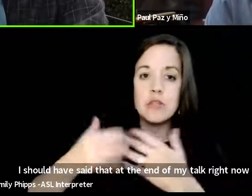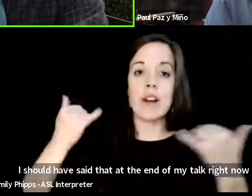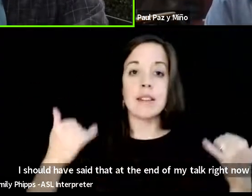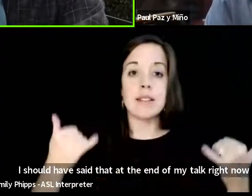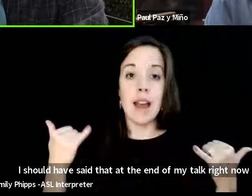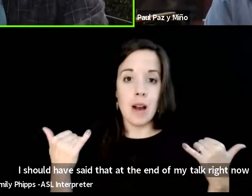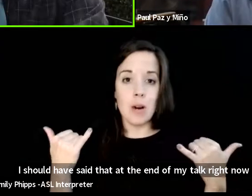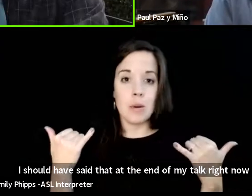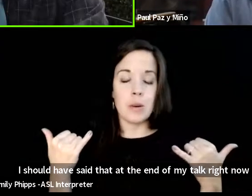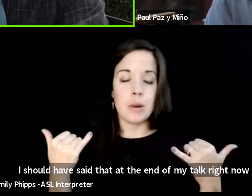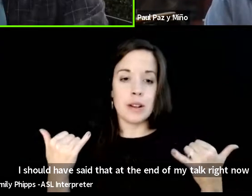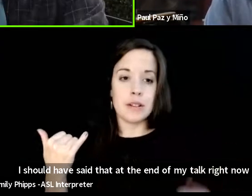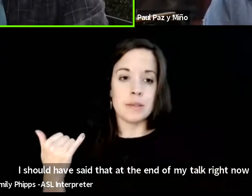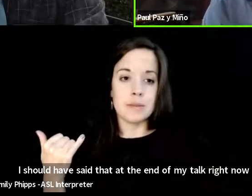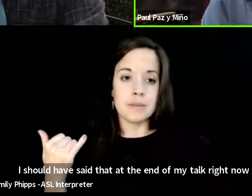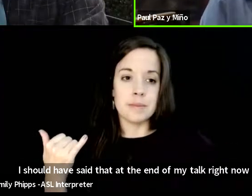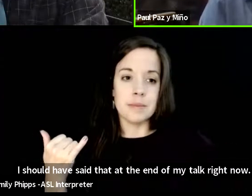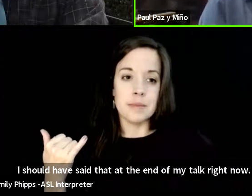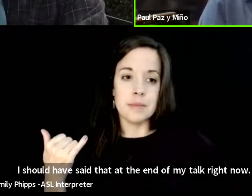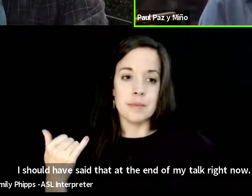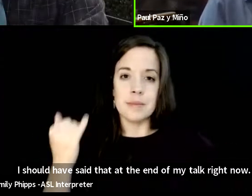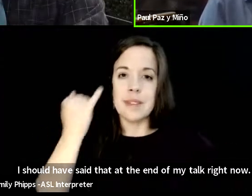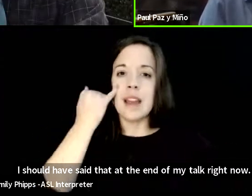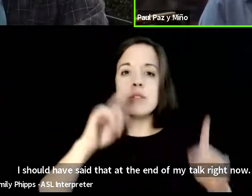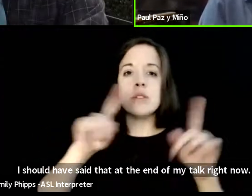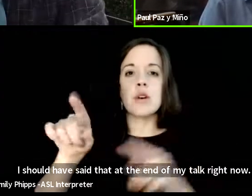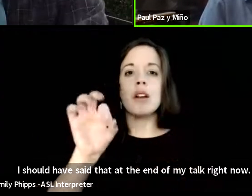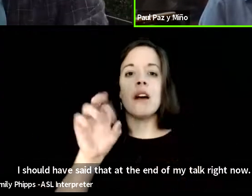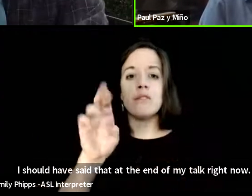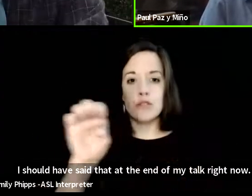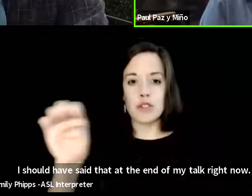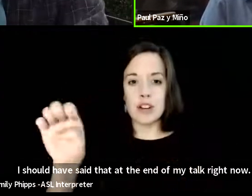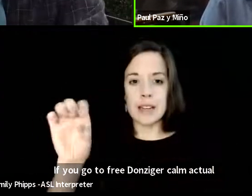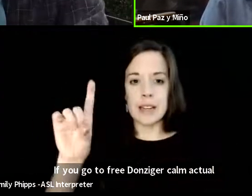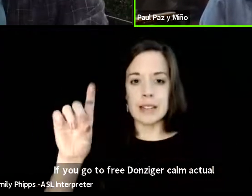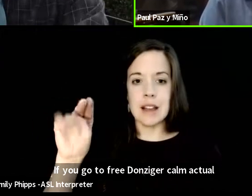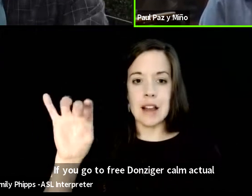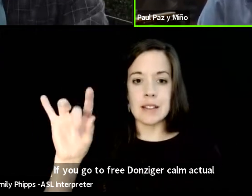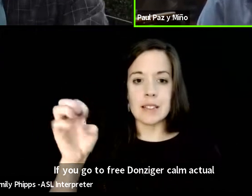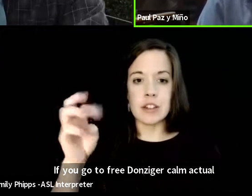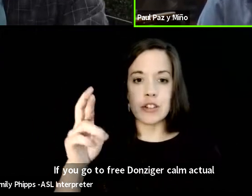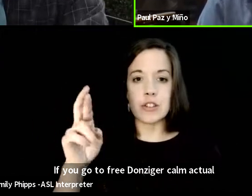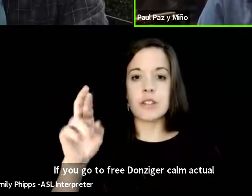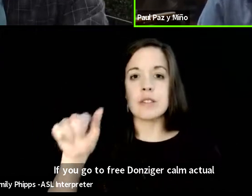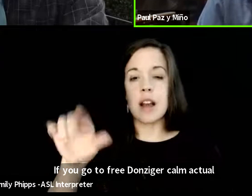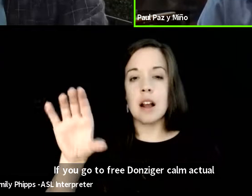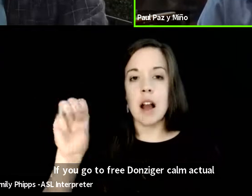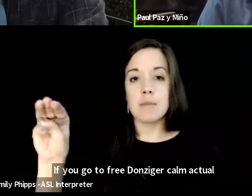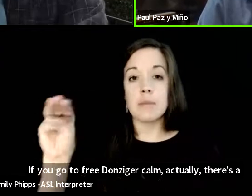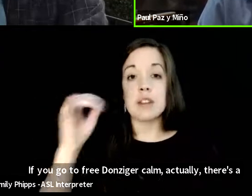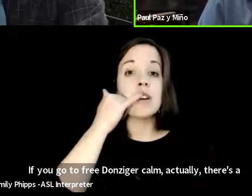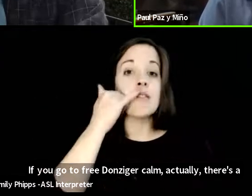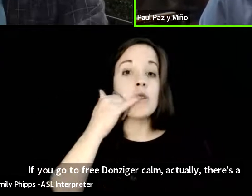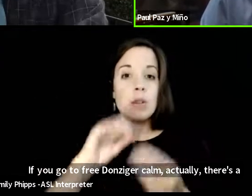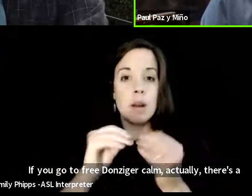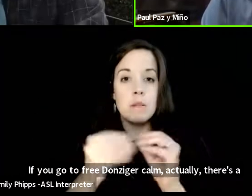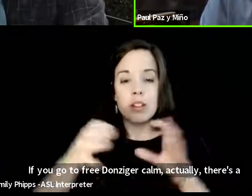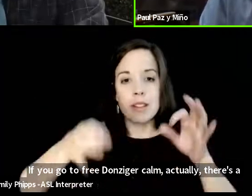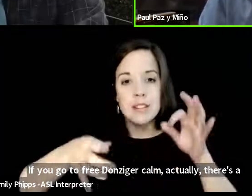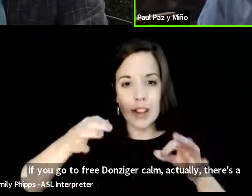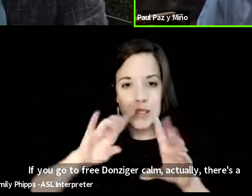um if you go to free donzinger.com actually there's a phone number to the justice department